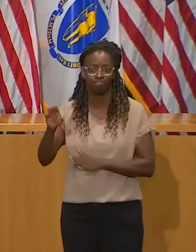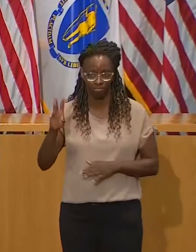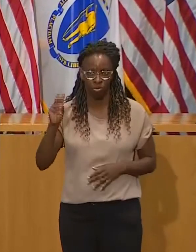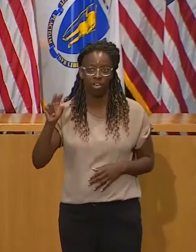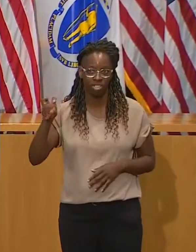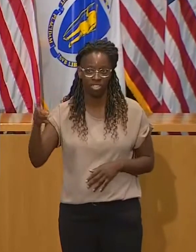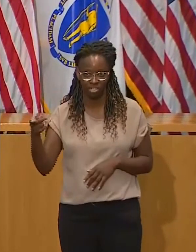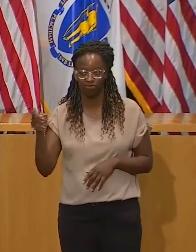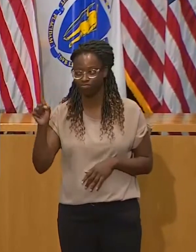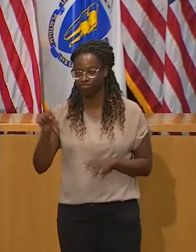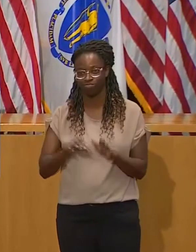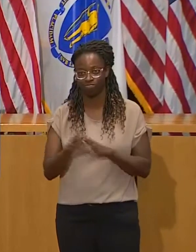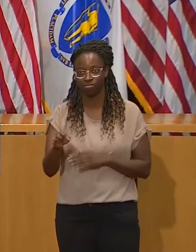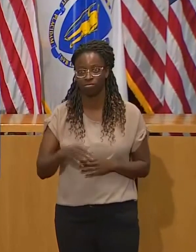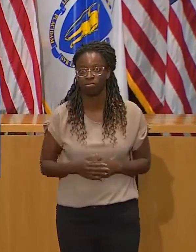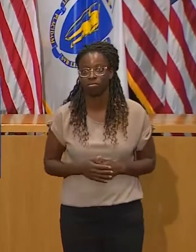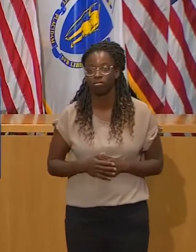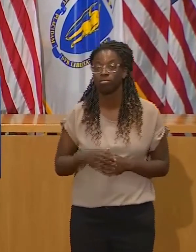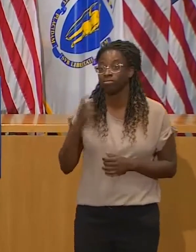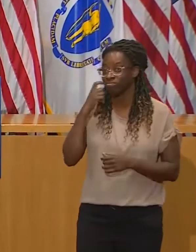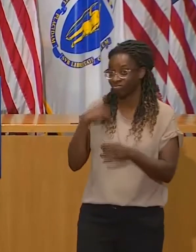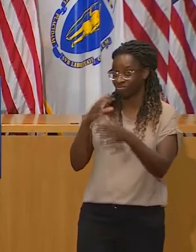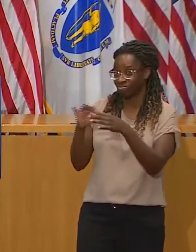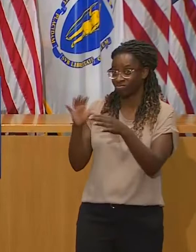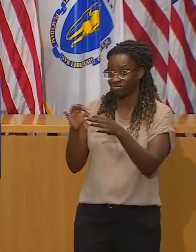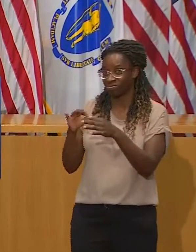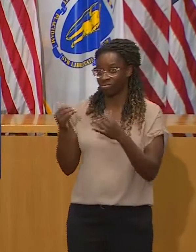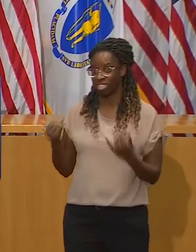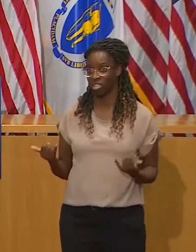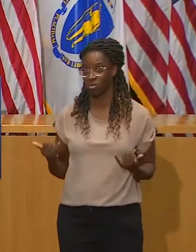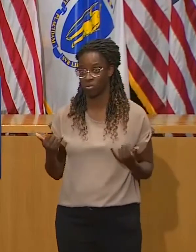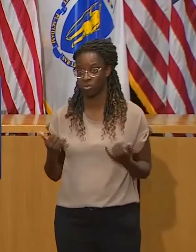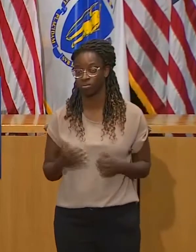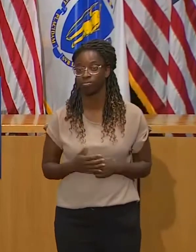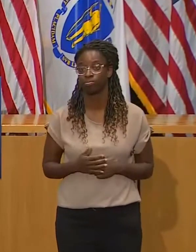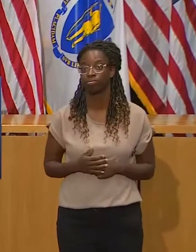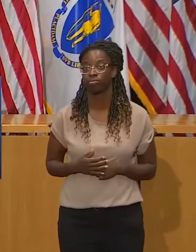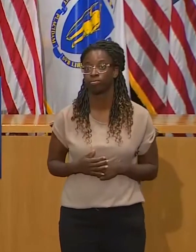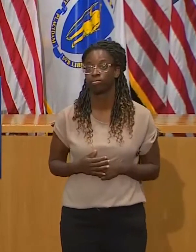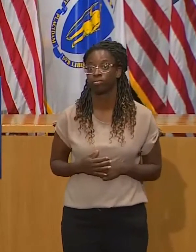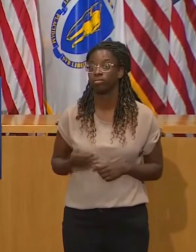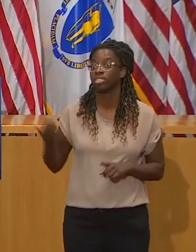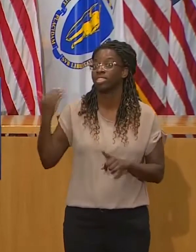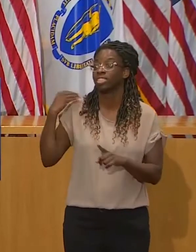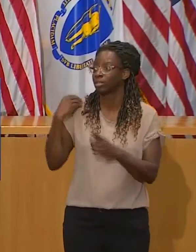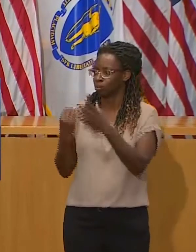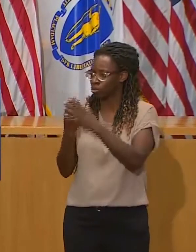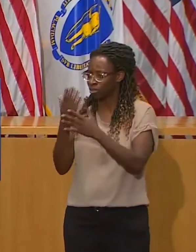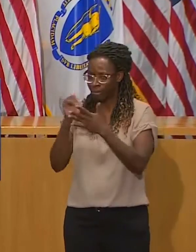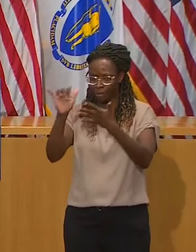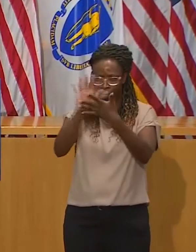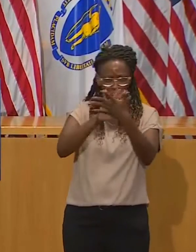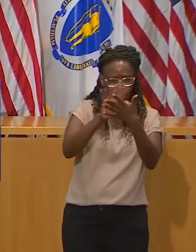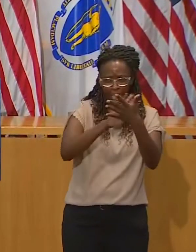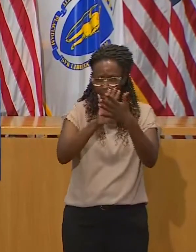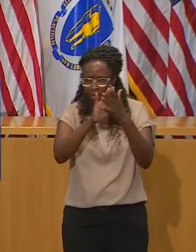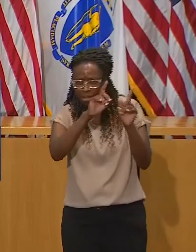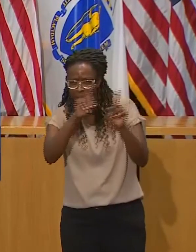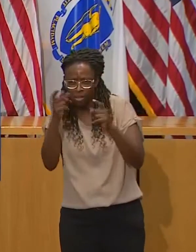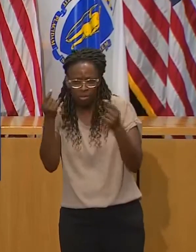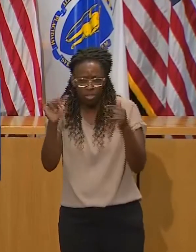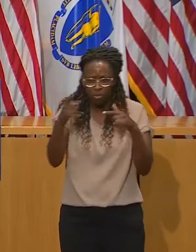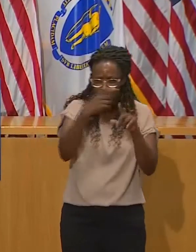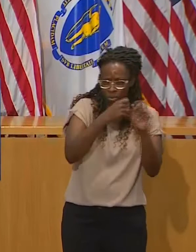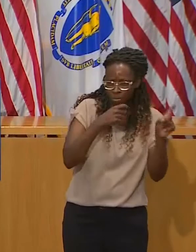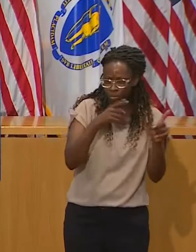better information than we had available last spring to understand where those clusters are coming from and